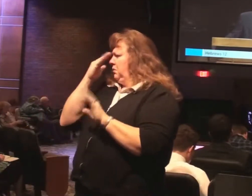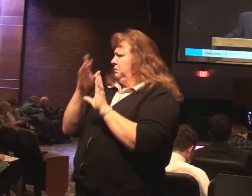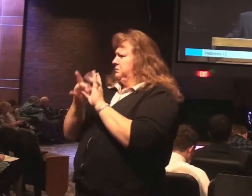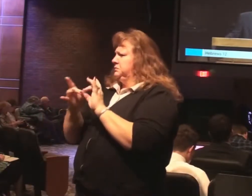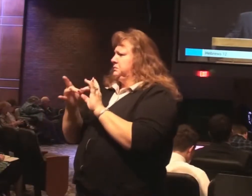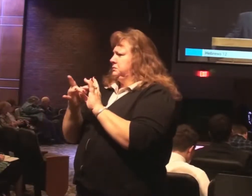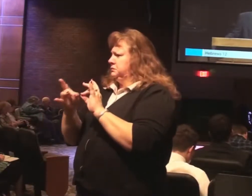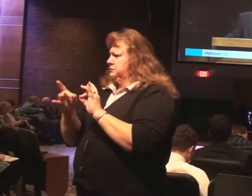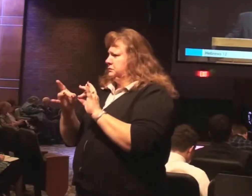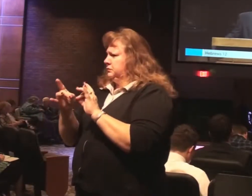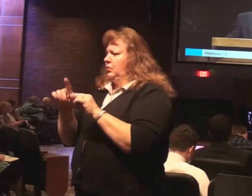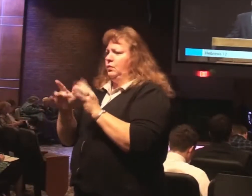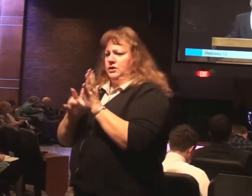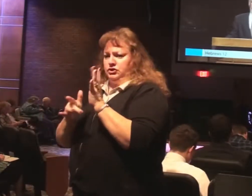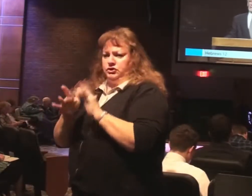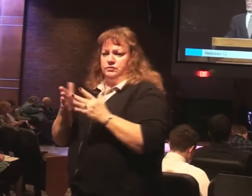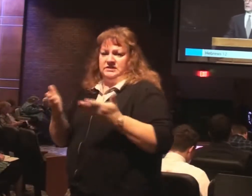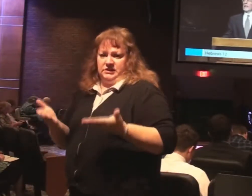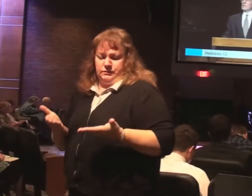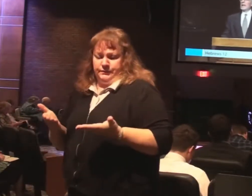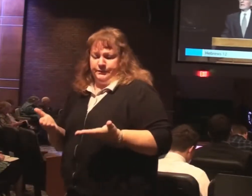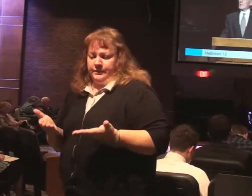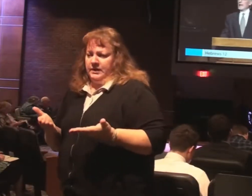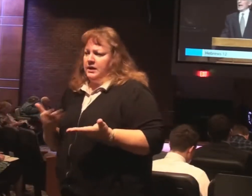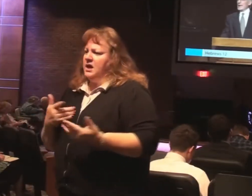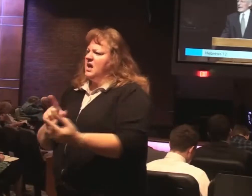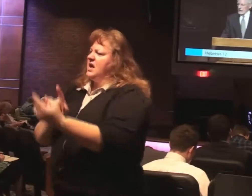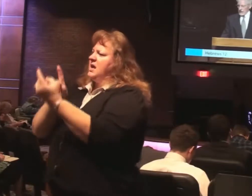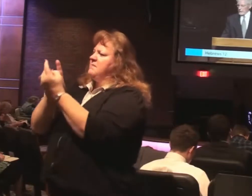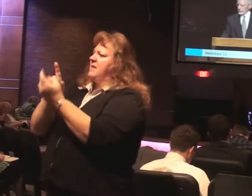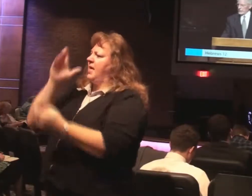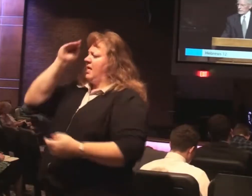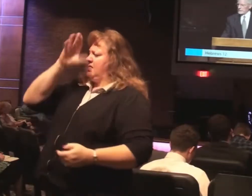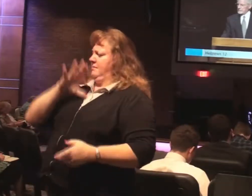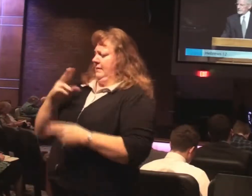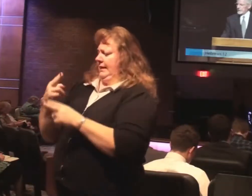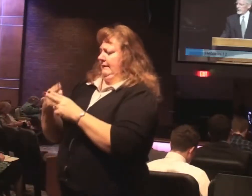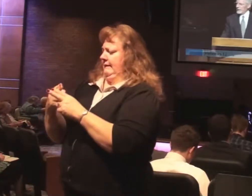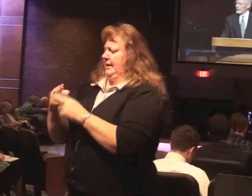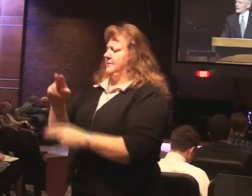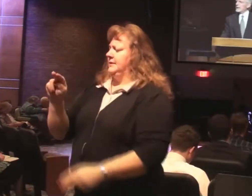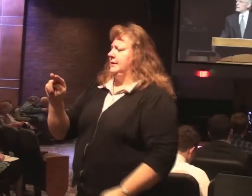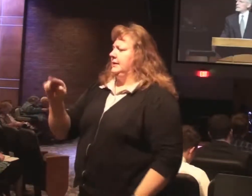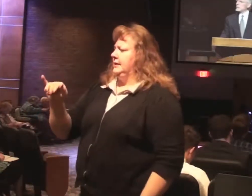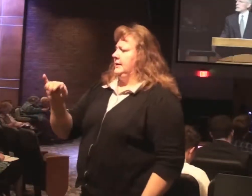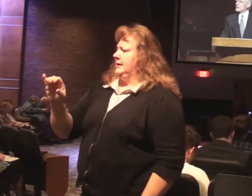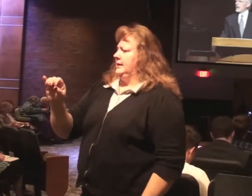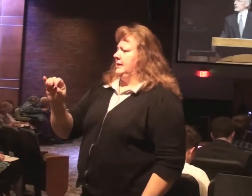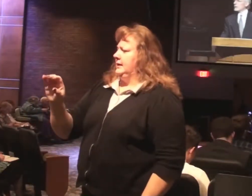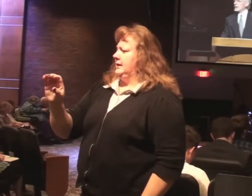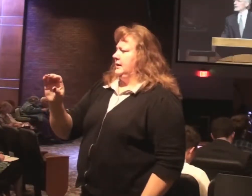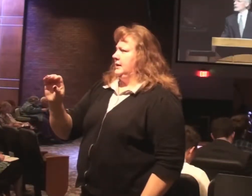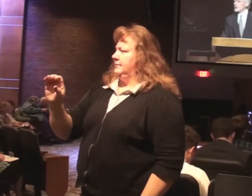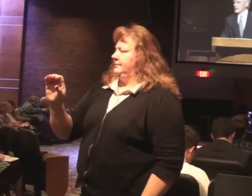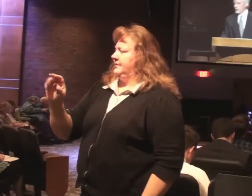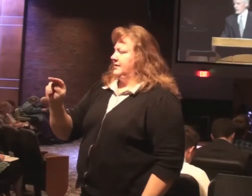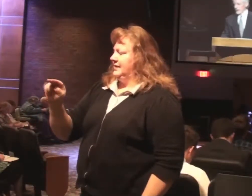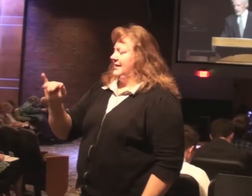Jesus Christ's earthly life was when he meant the man Nicodemus. Nicodemus was a religious leader in